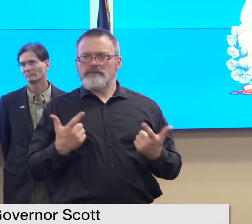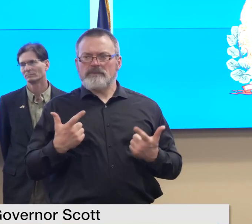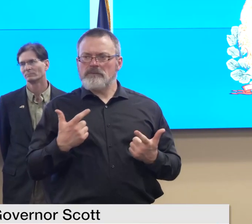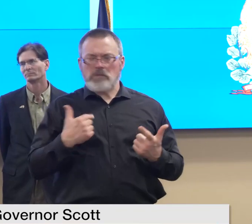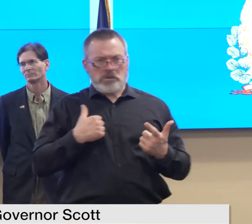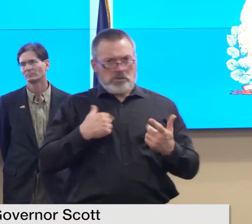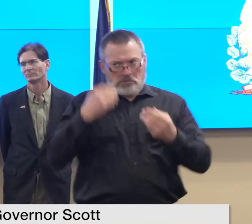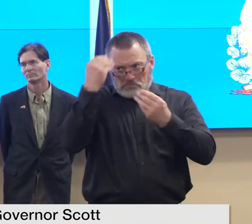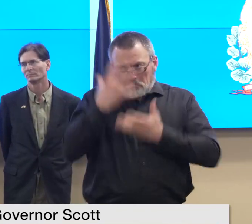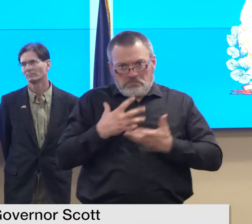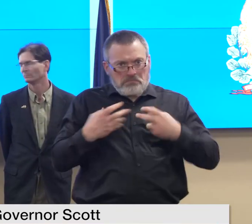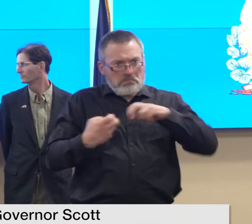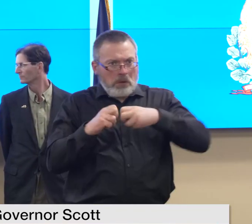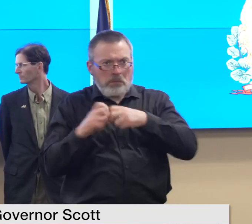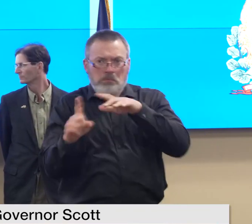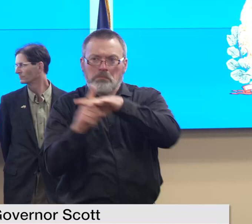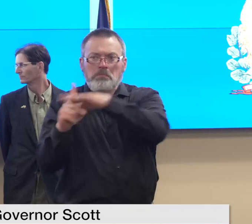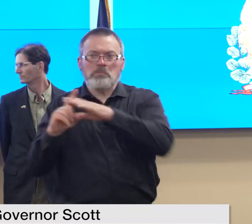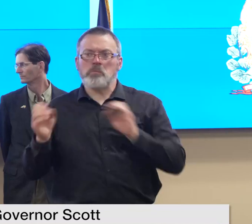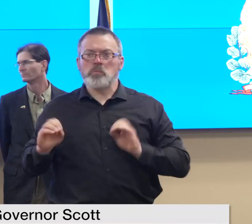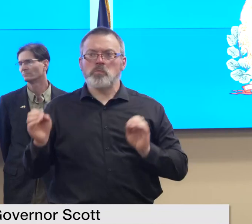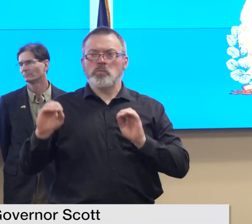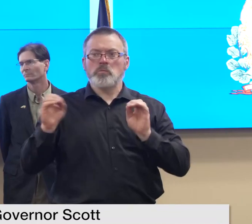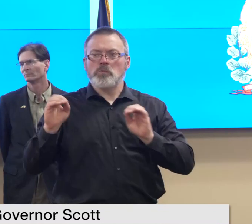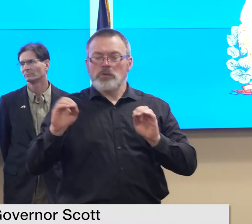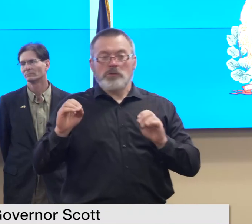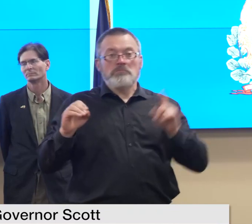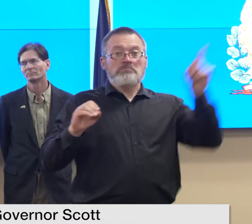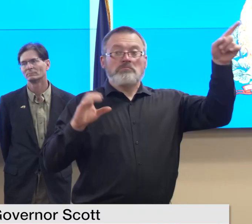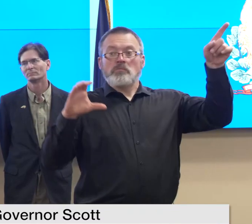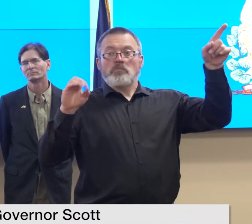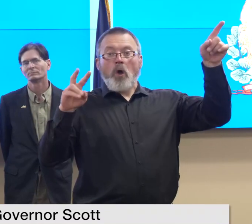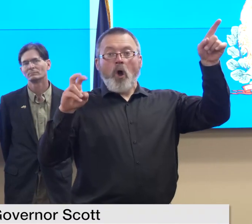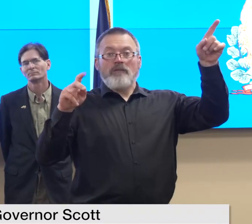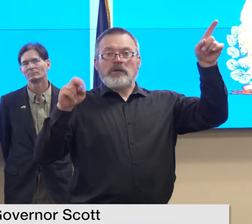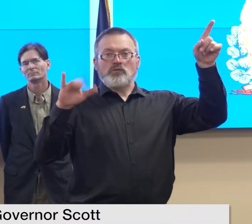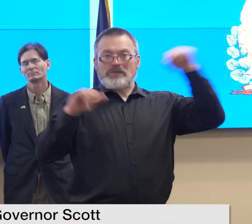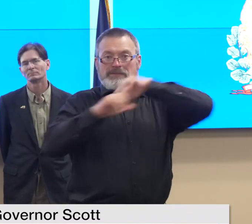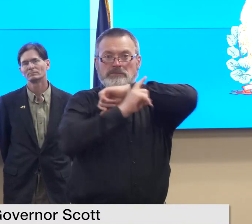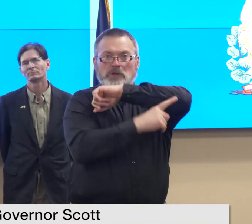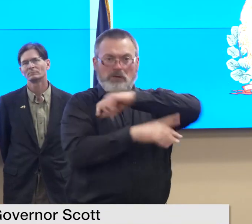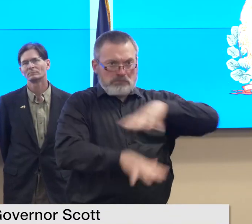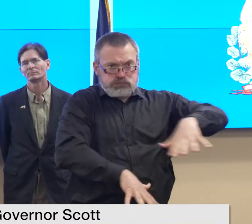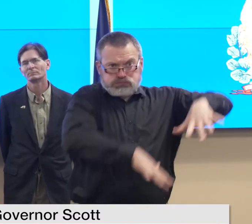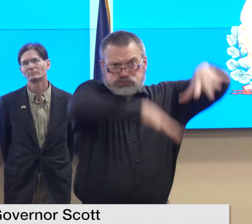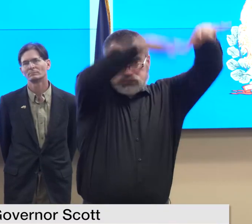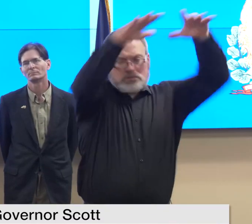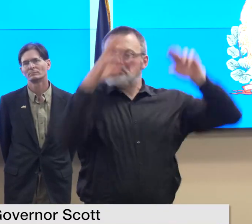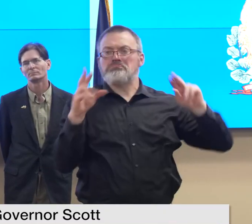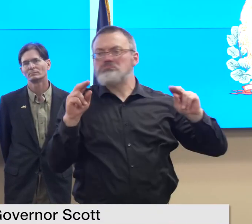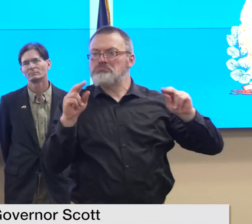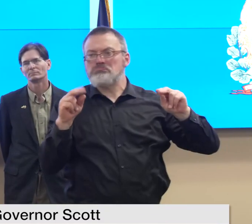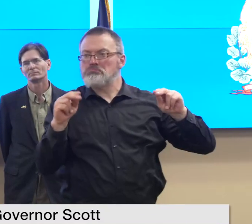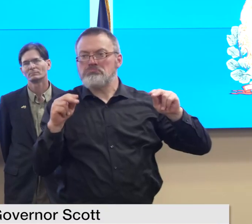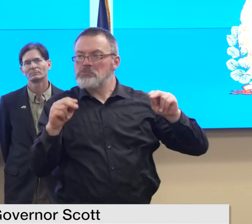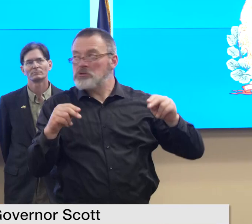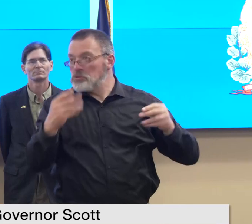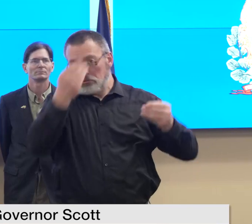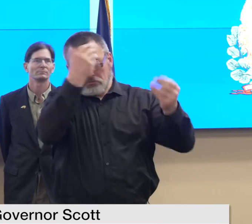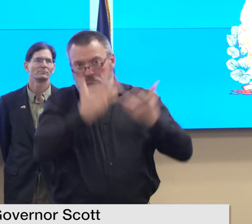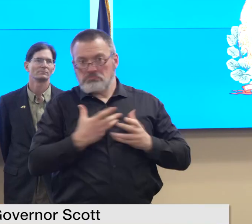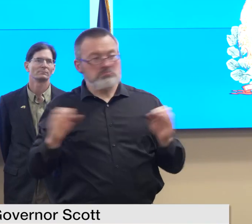with the coventry landfill but that's right nothing nothing we've heard at least